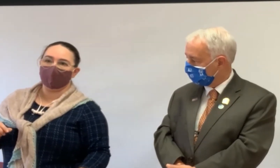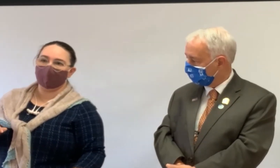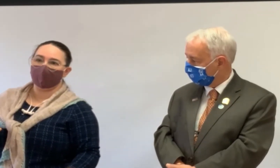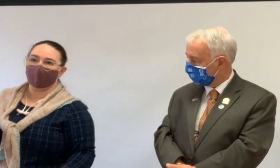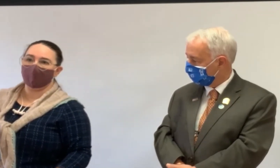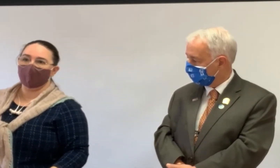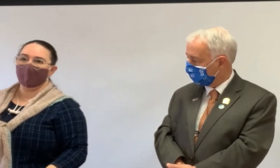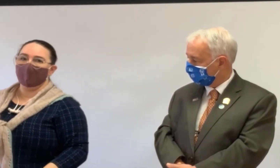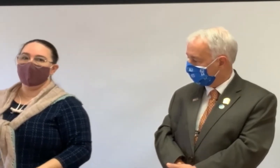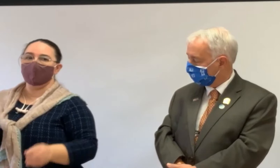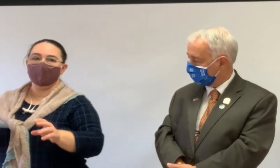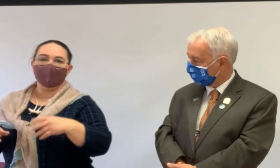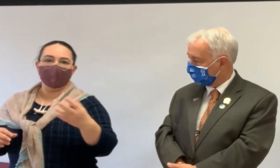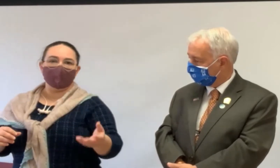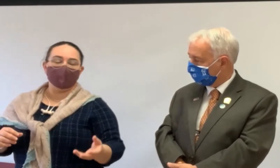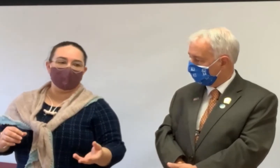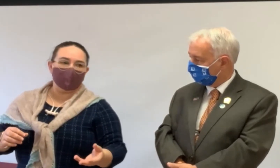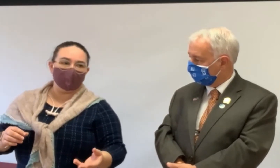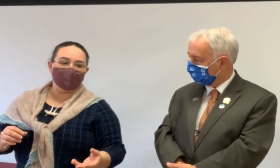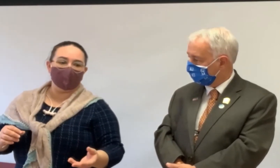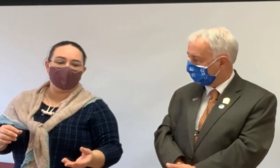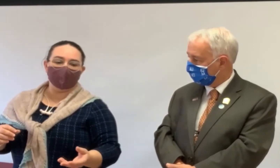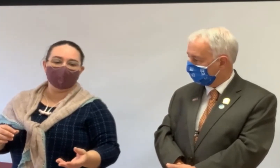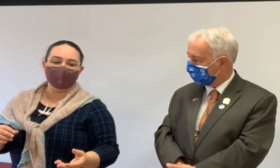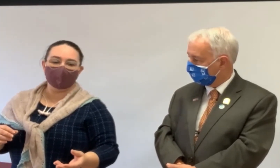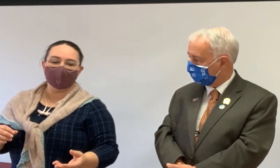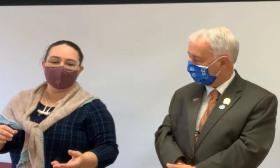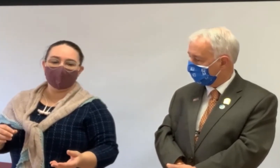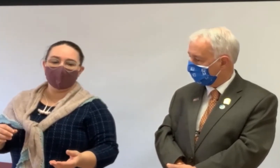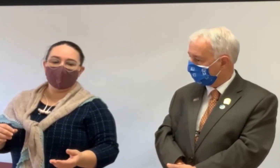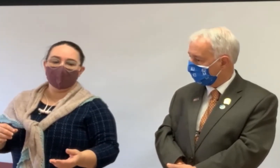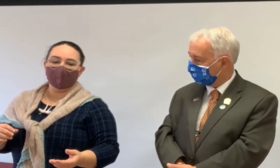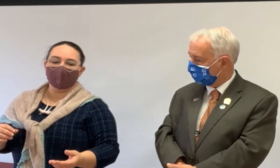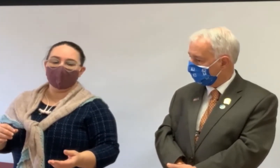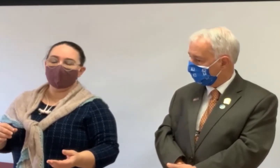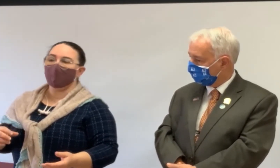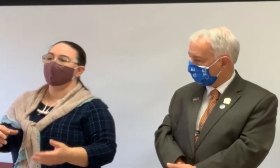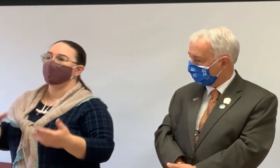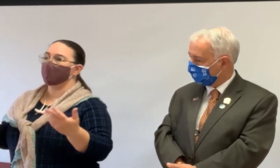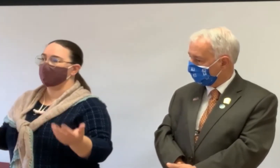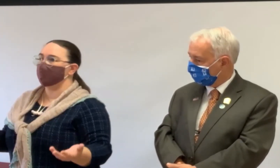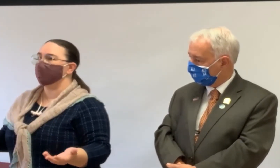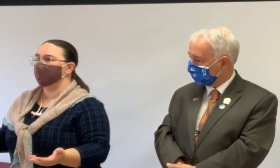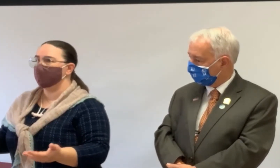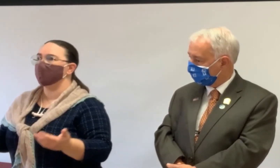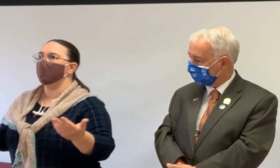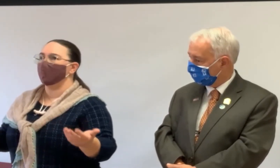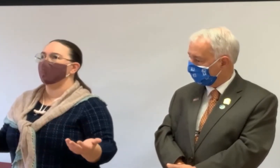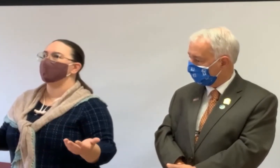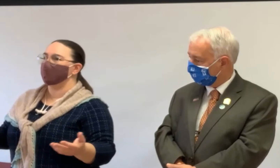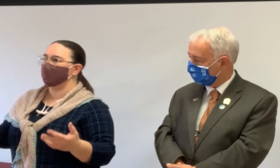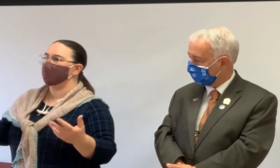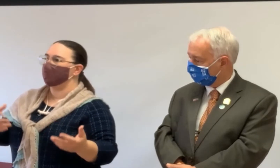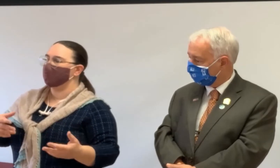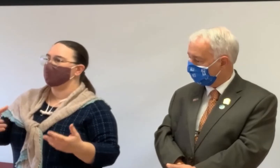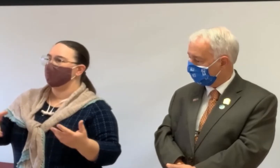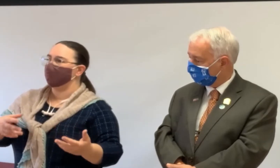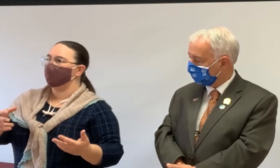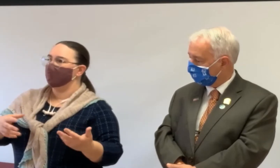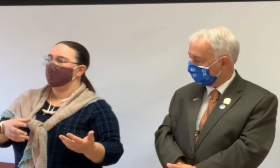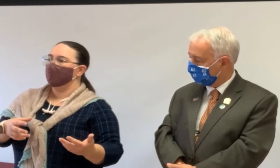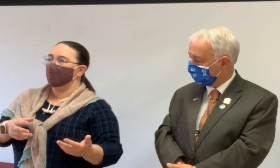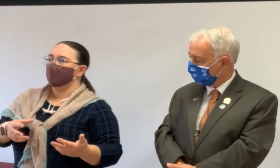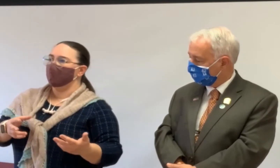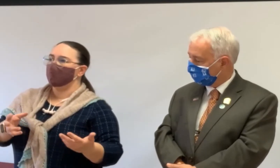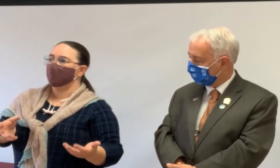property. But to do that, you do need to have more assets because you need to